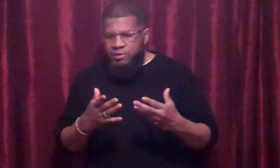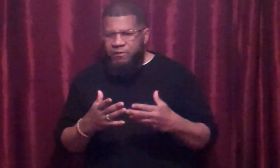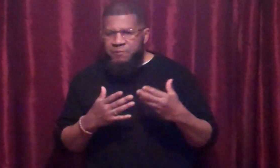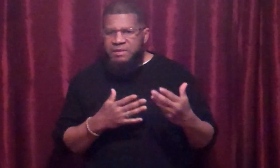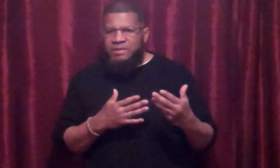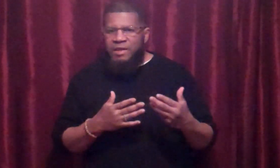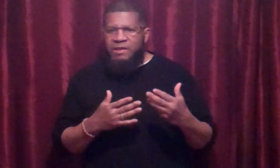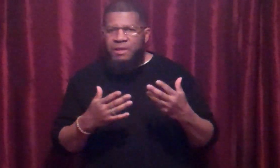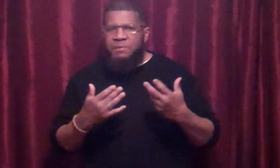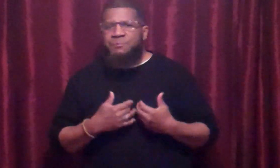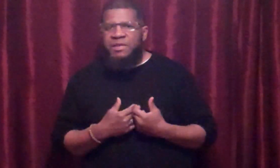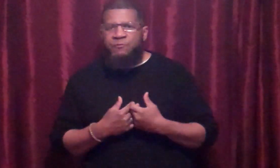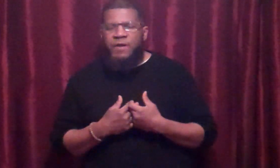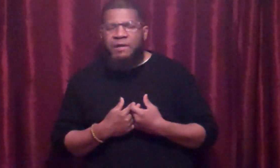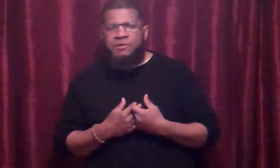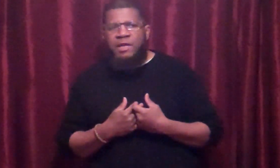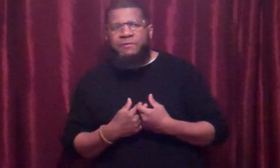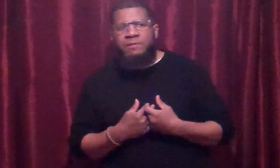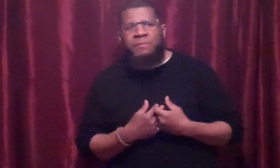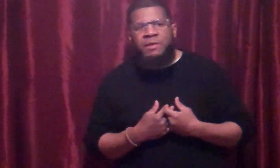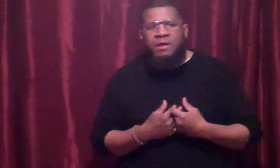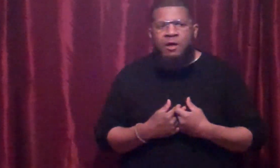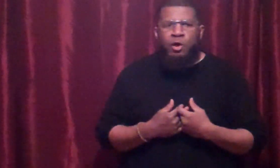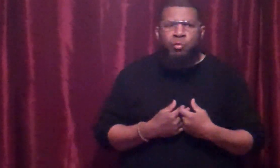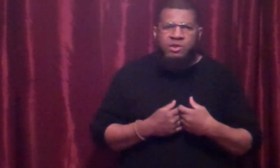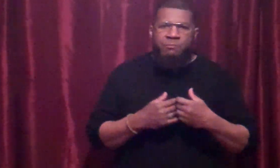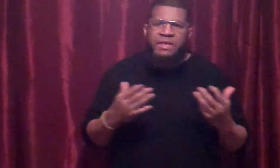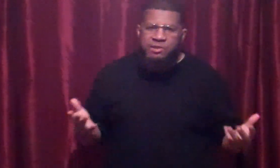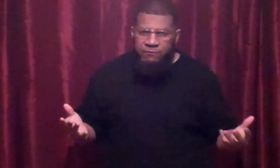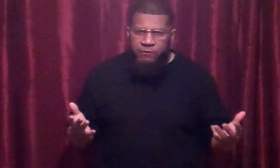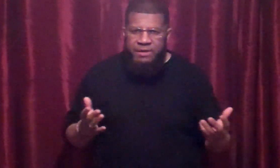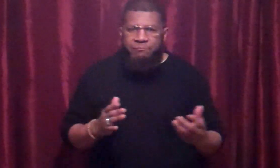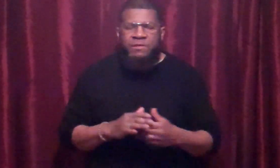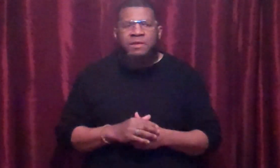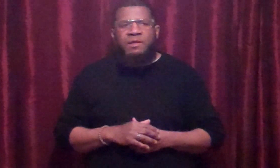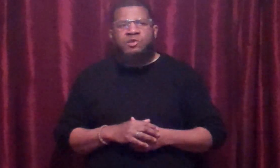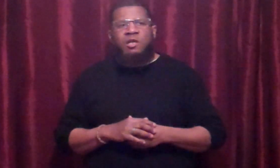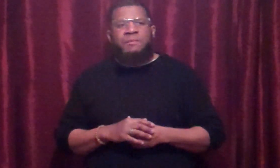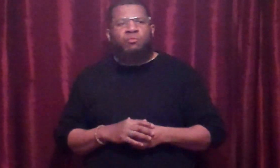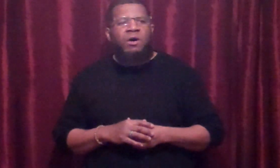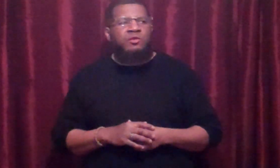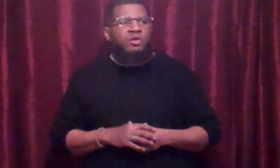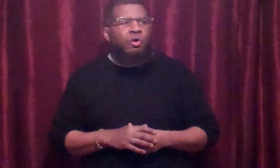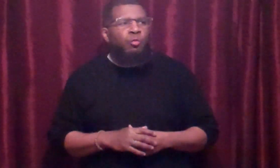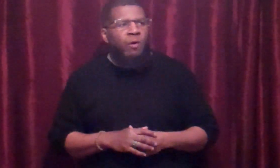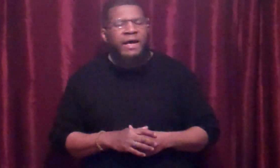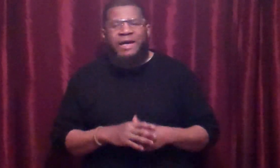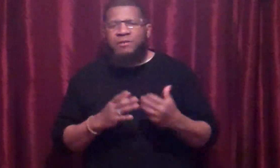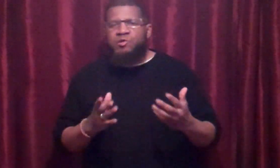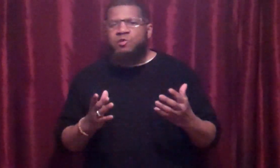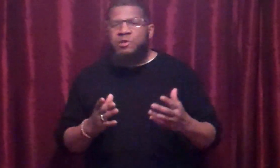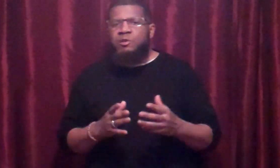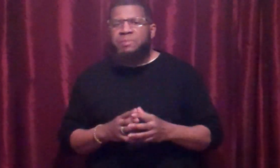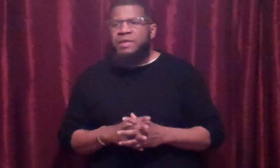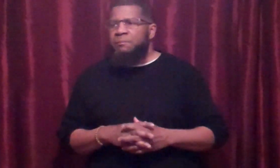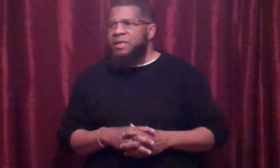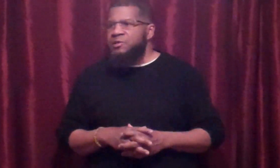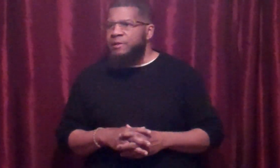of me saying that me being 5'7 was a blessing for me. And the gentleman wanted to know why I consider it to be a blessing.